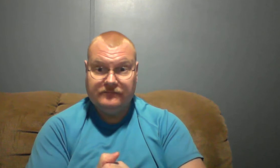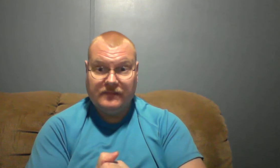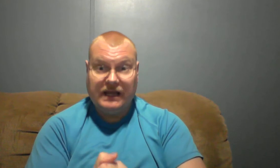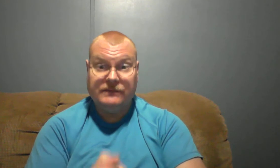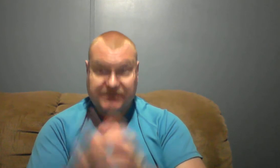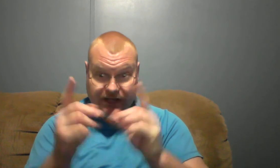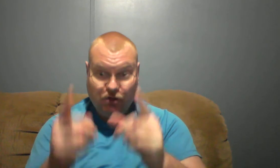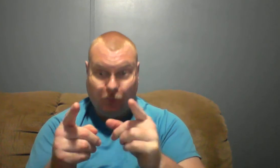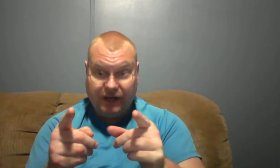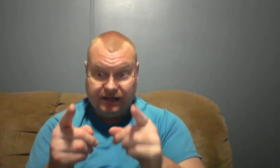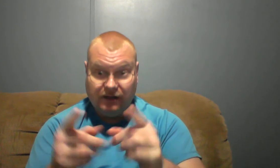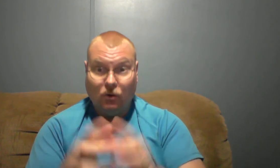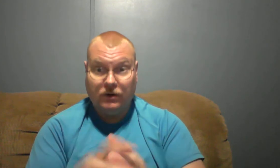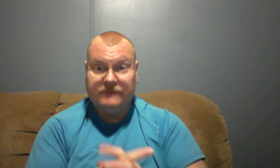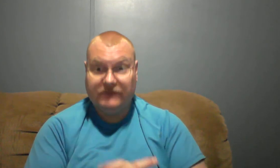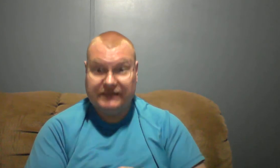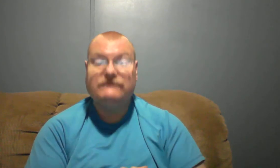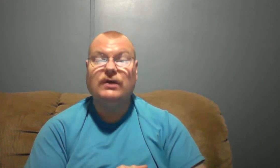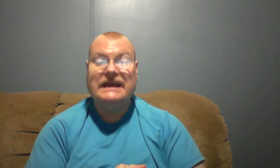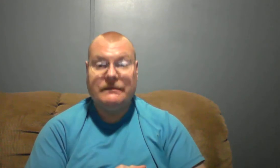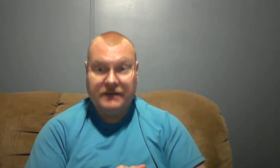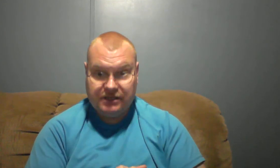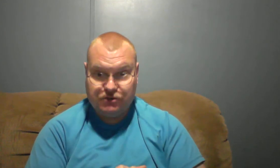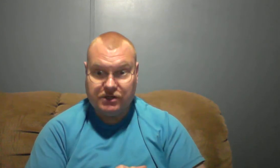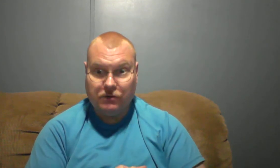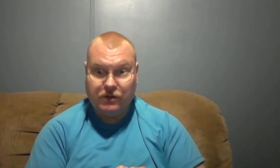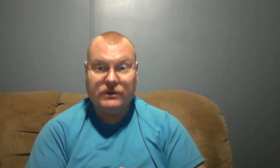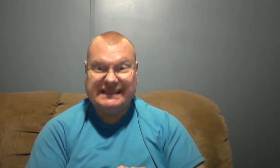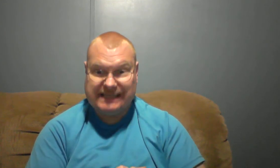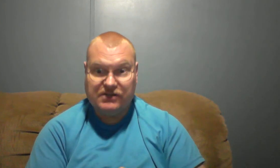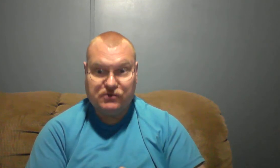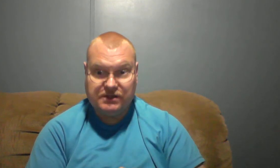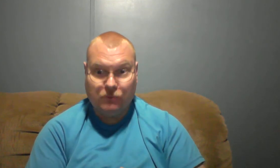I'm saying you pray to the Lord for him to show you and send you somewhere